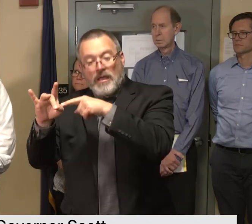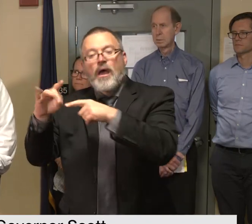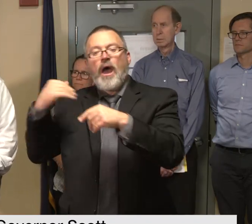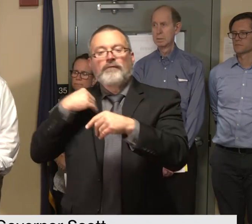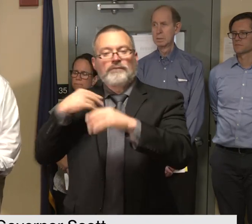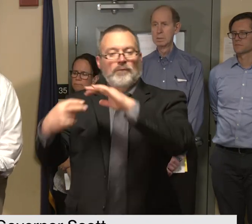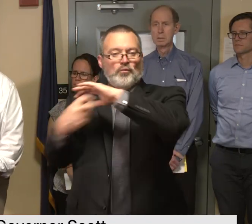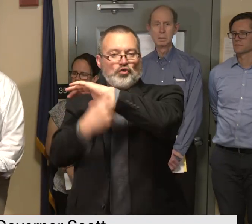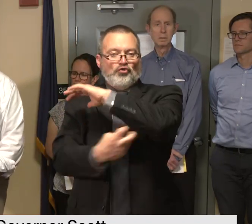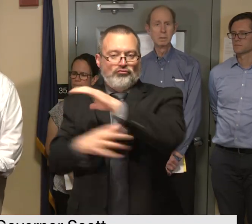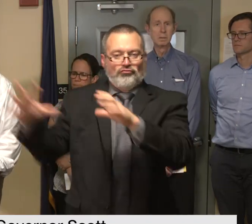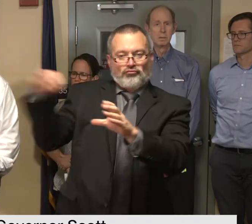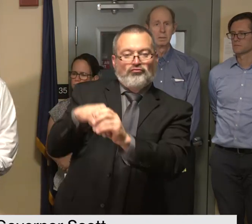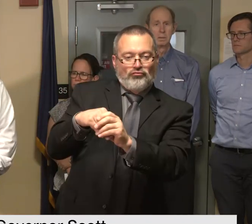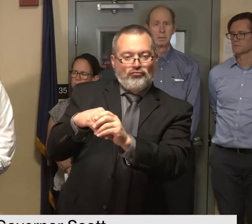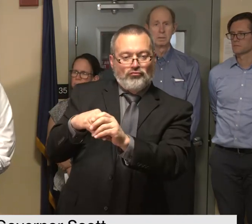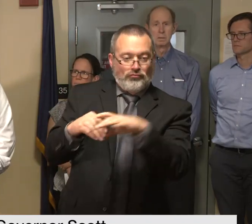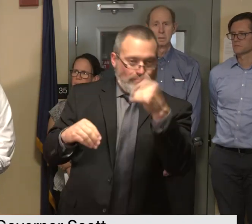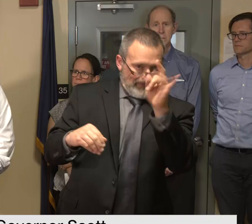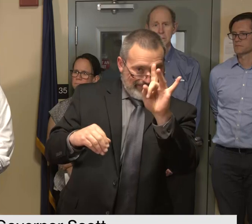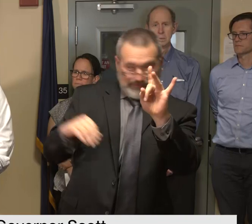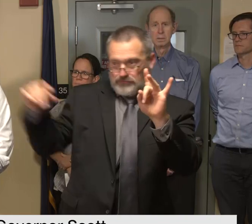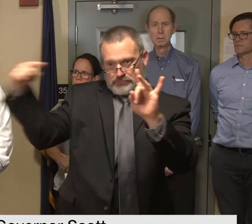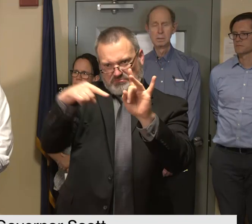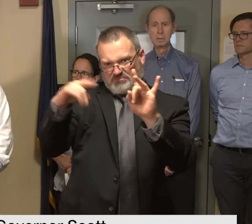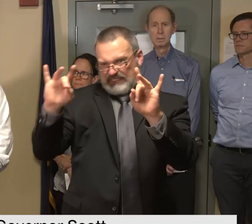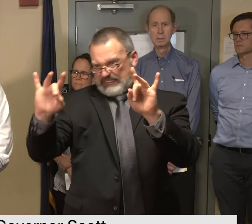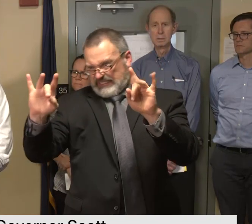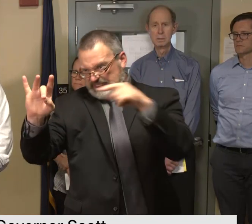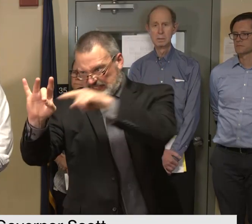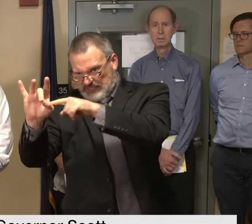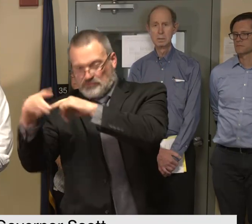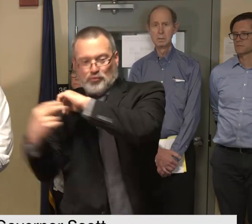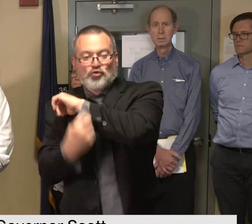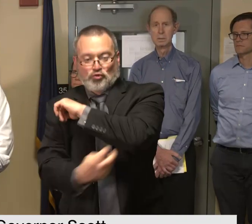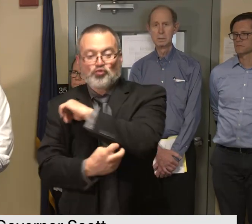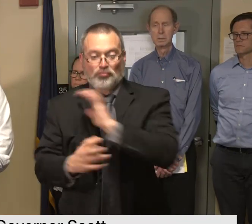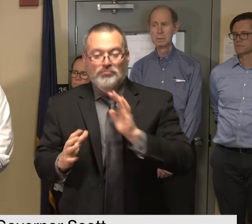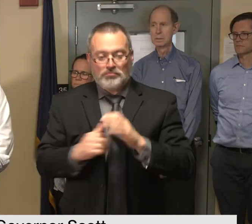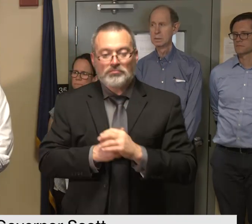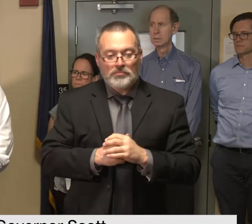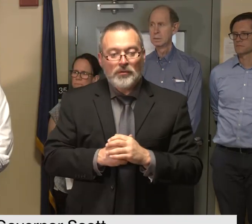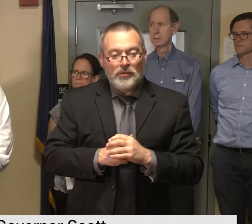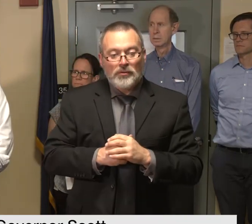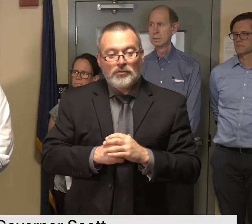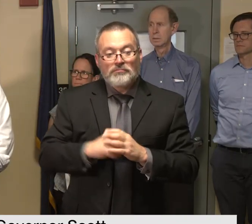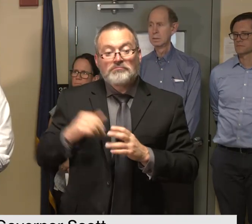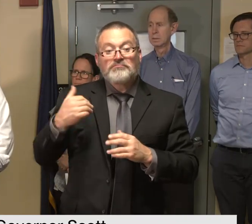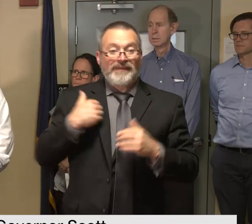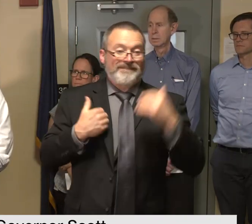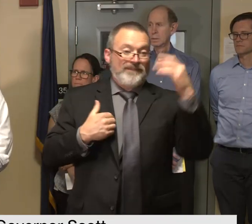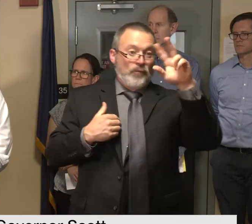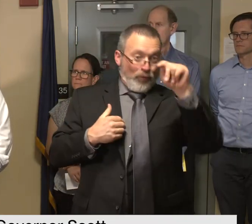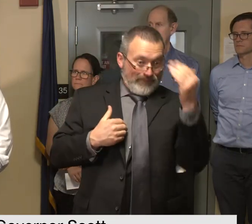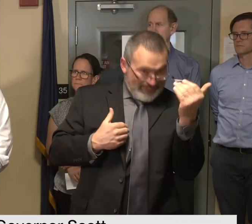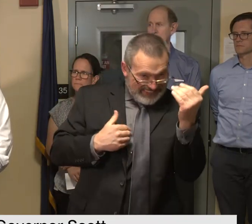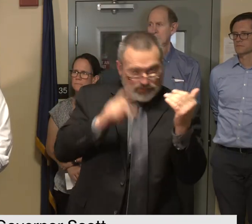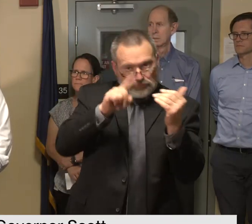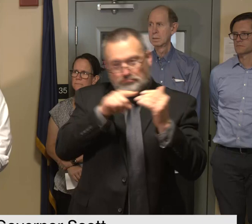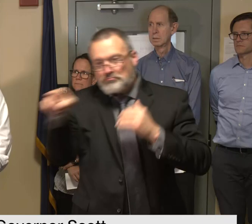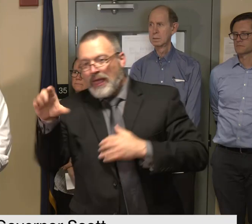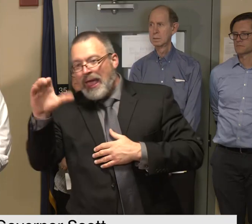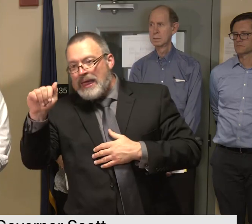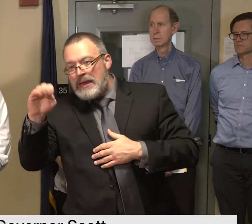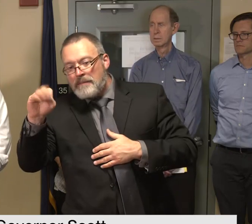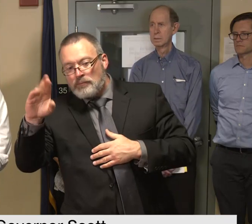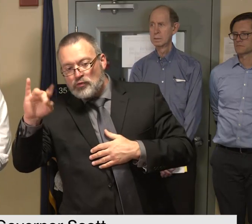remain closed the list is as follows route 15 in cambridge at the wrongway